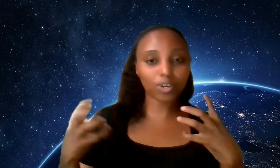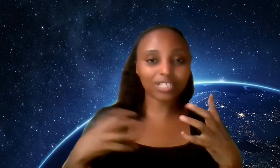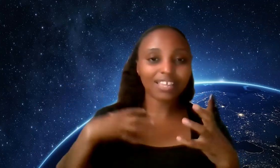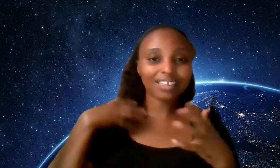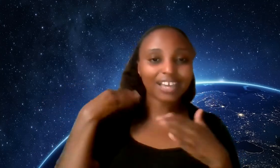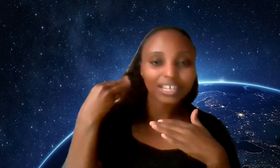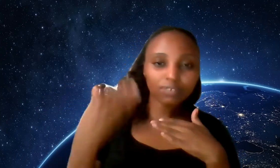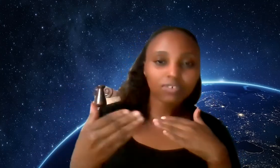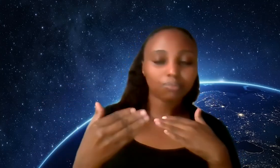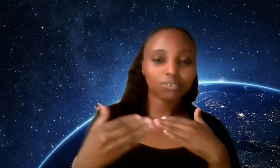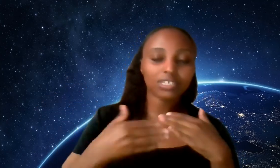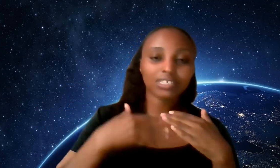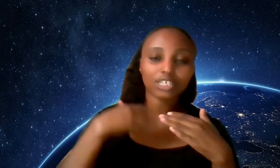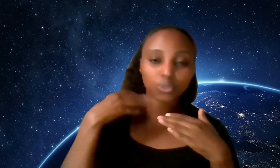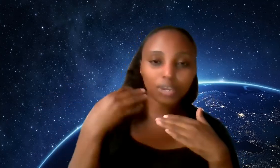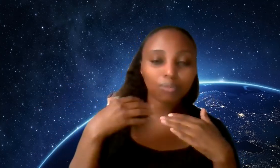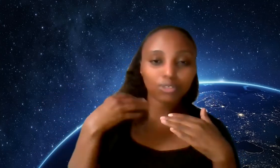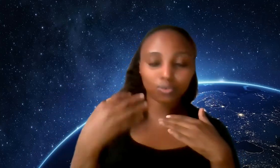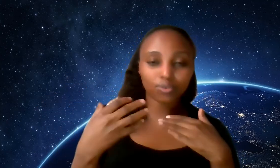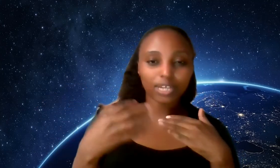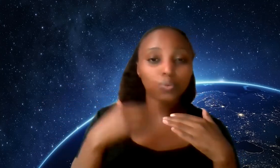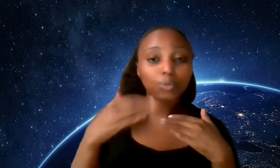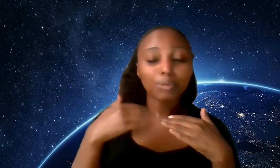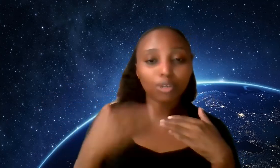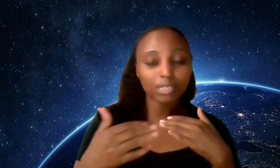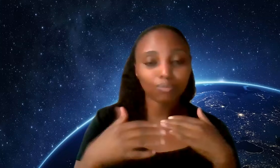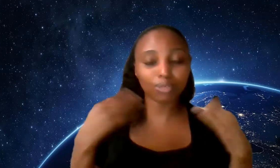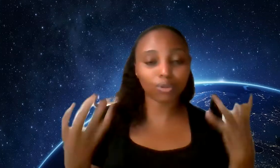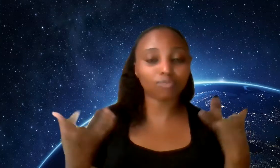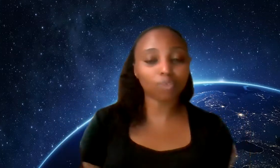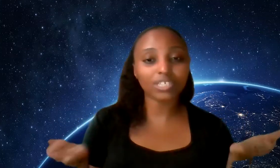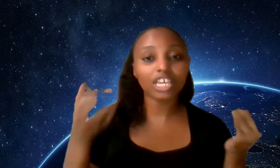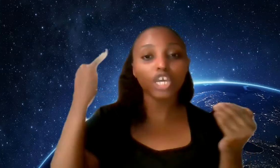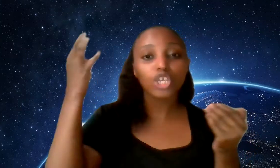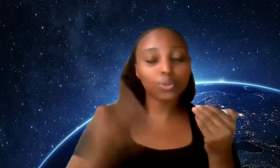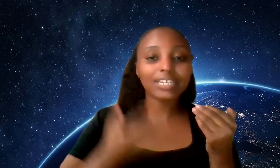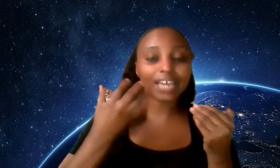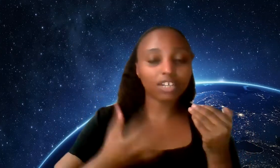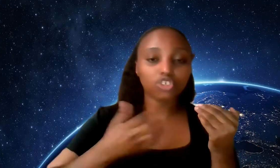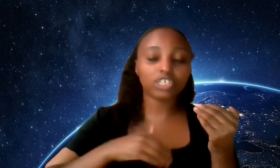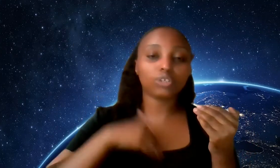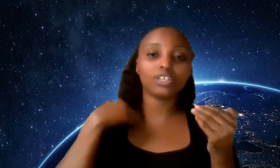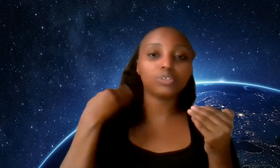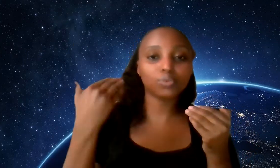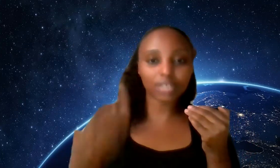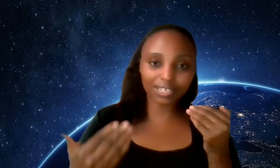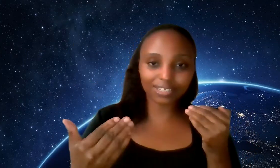what the kind of experiences that you're able to create won't be possible because of course you need energy in order to create